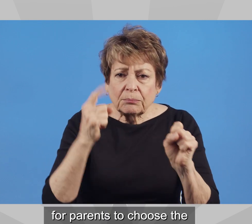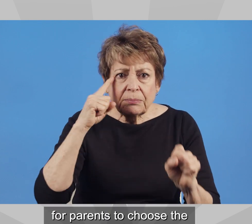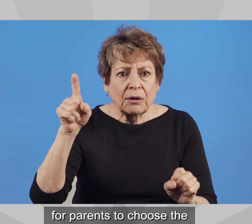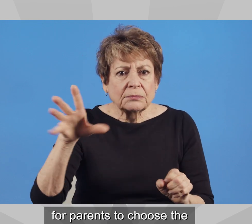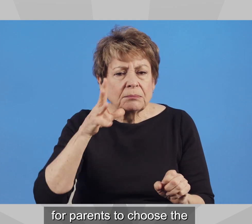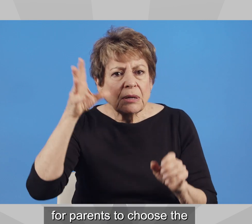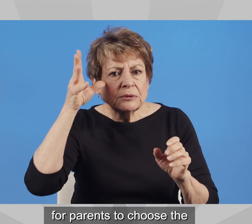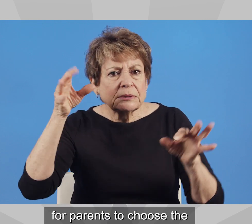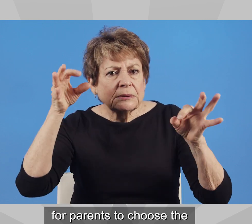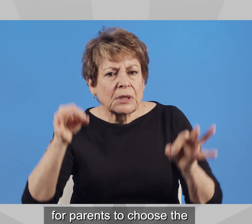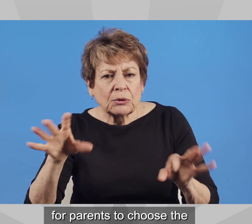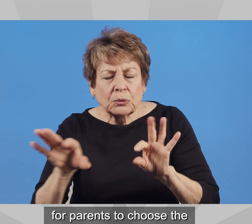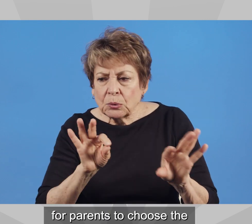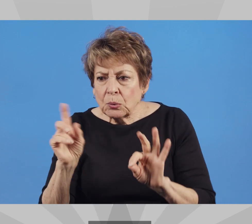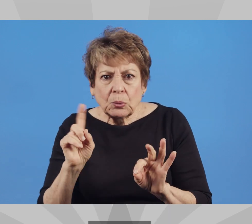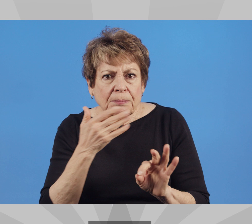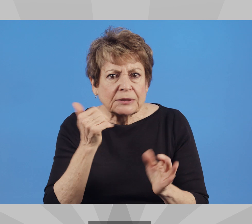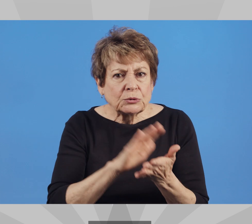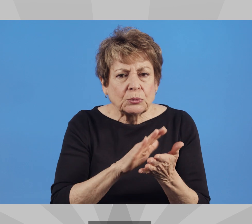best learning options for their kids.